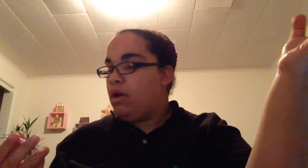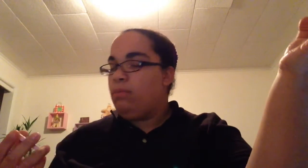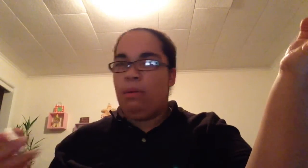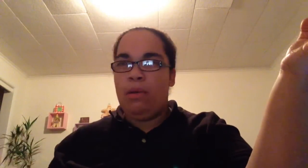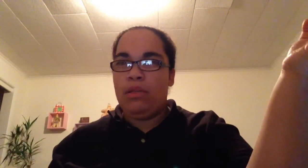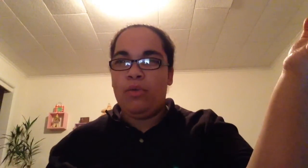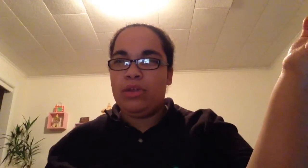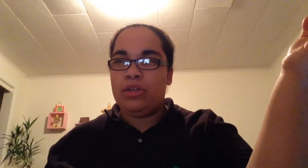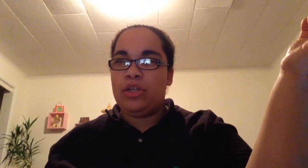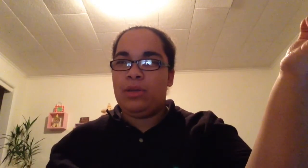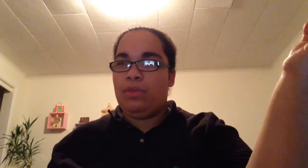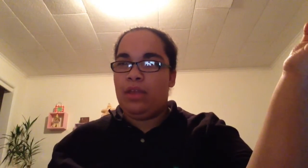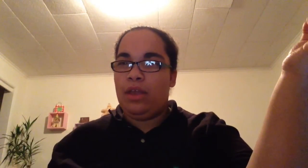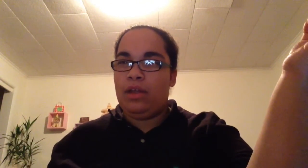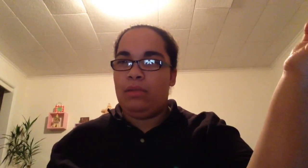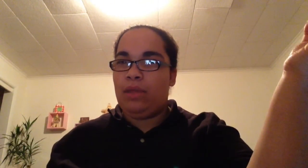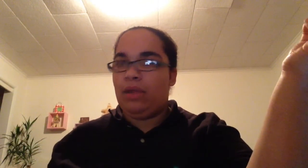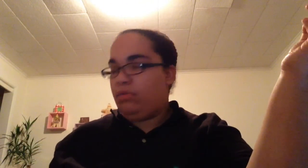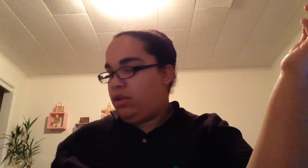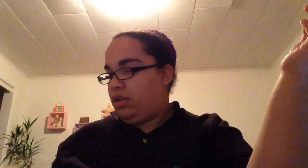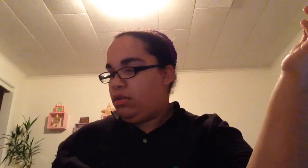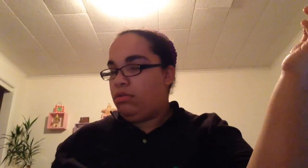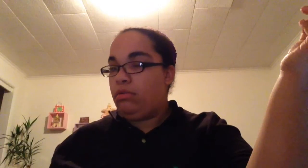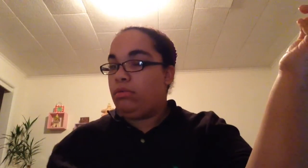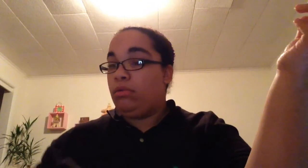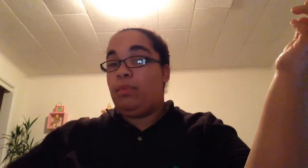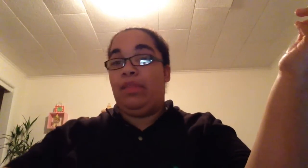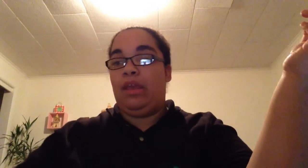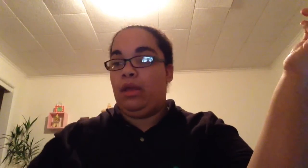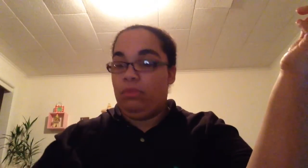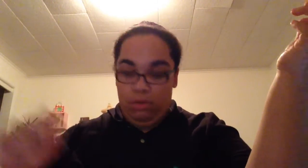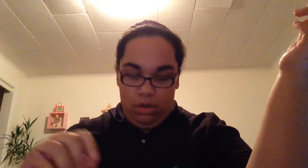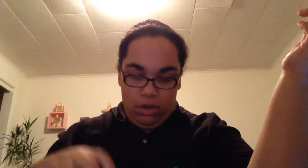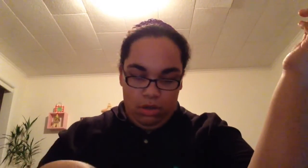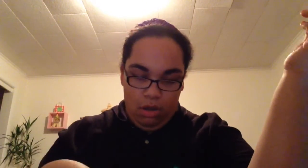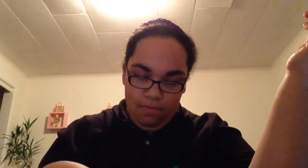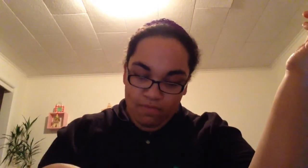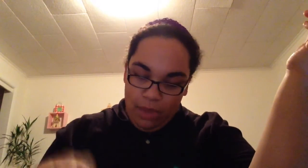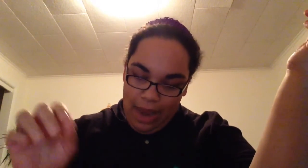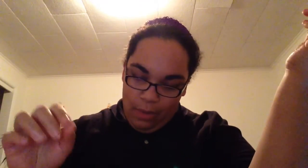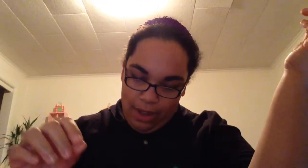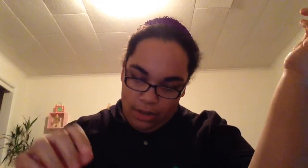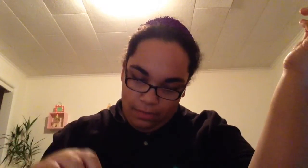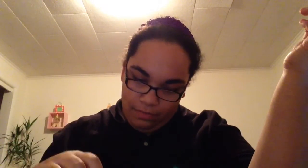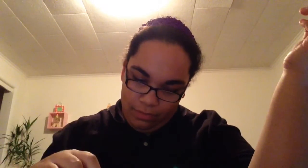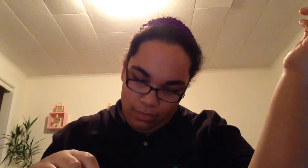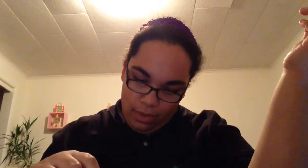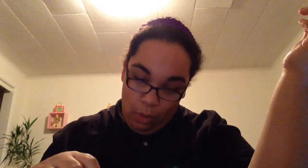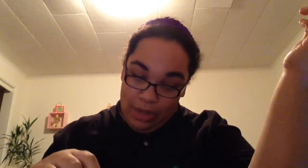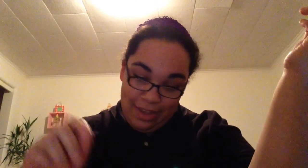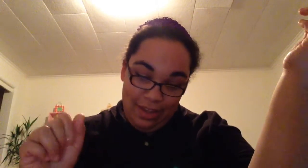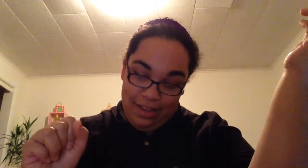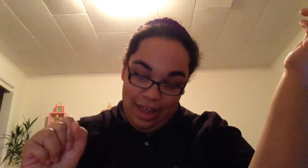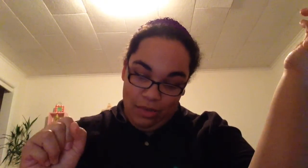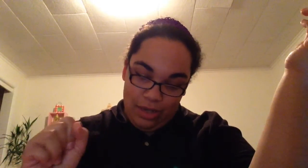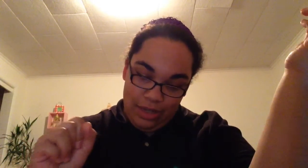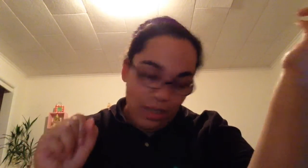I thought it was a cheap thing, and I'm like, what? Or a lip thing, and I'm like, what? Anyways, only six calories each.